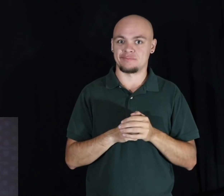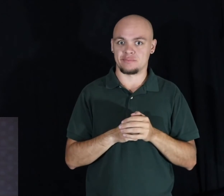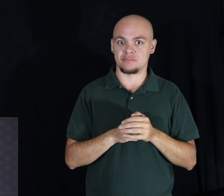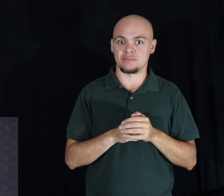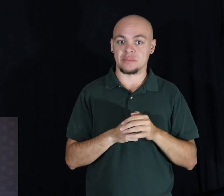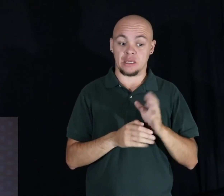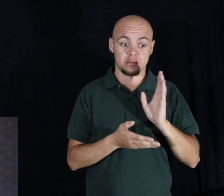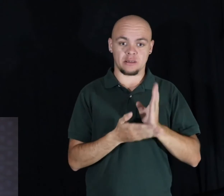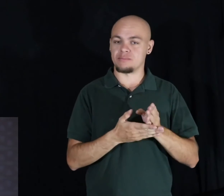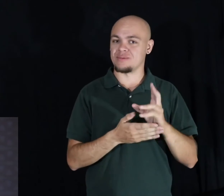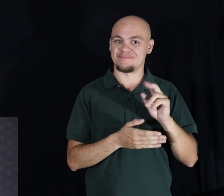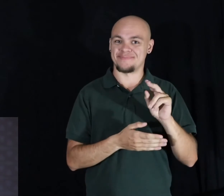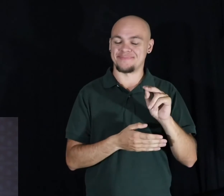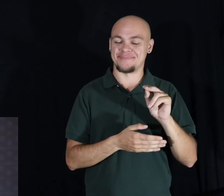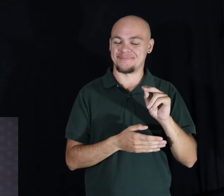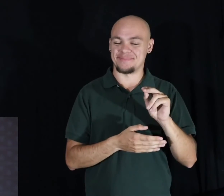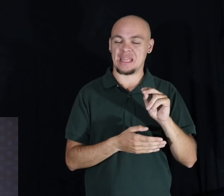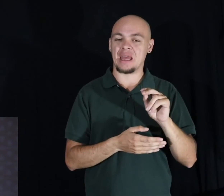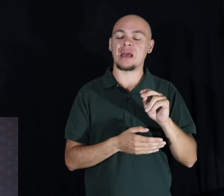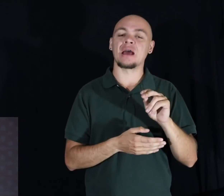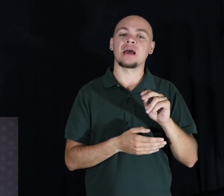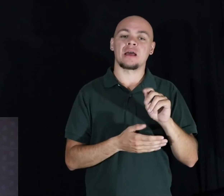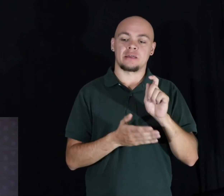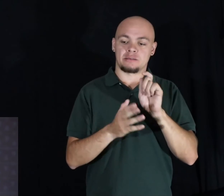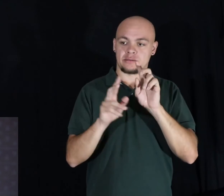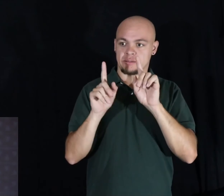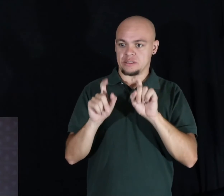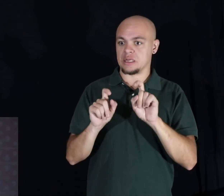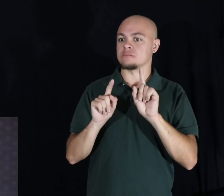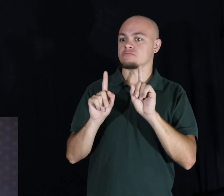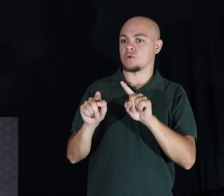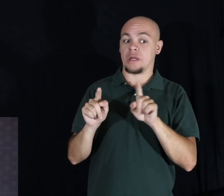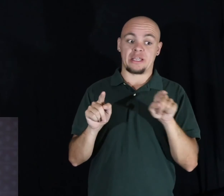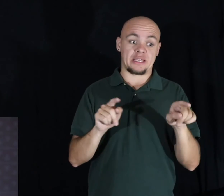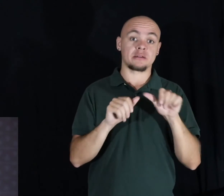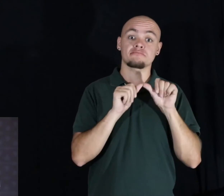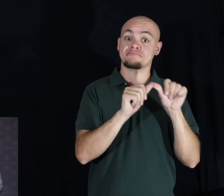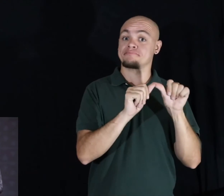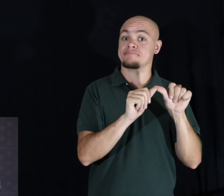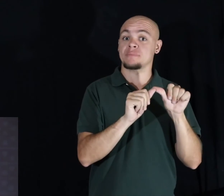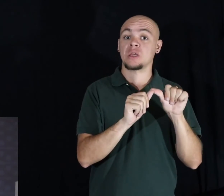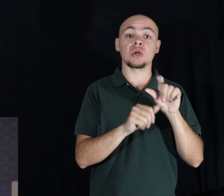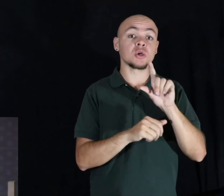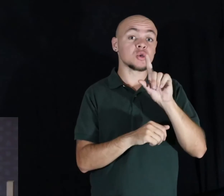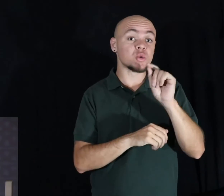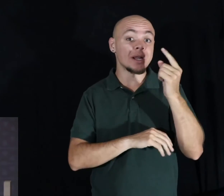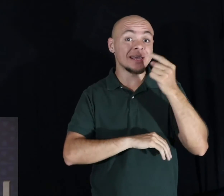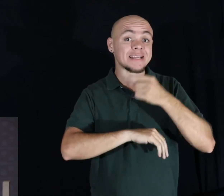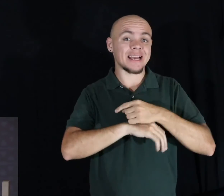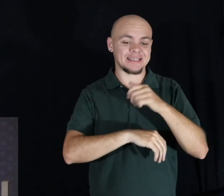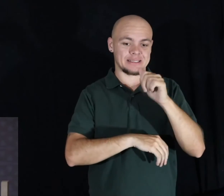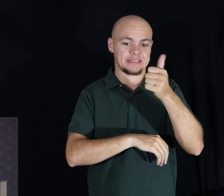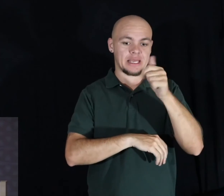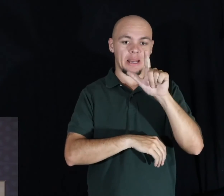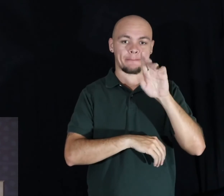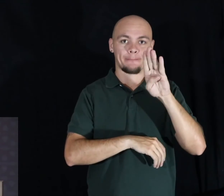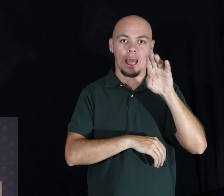stop there. I went back to write exams and he kept going. After 20 days, it was 10 pounds.